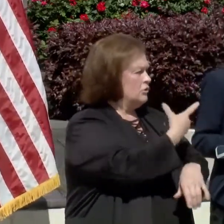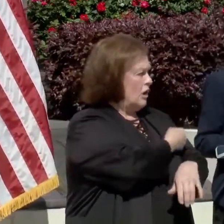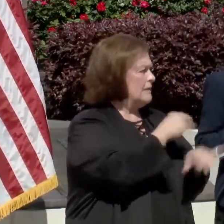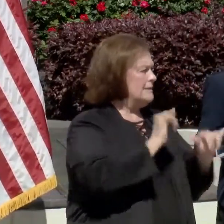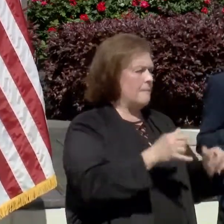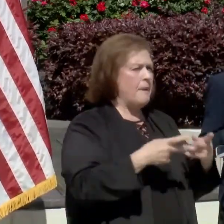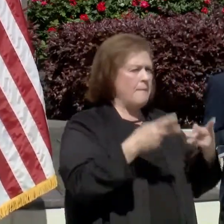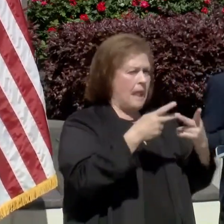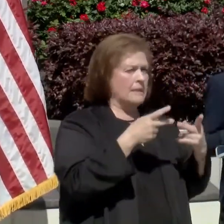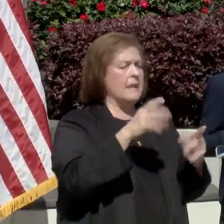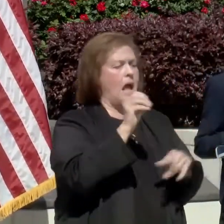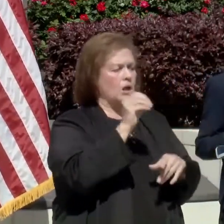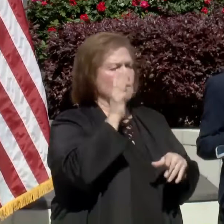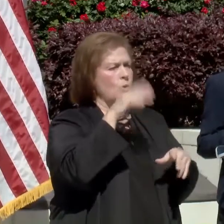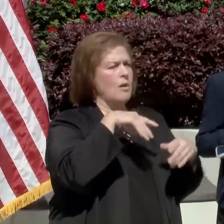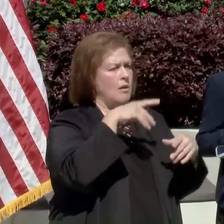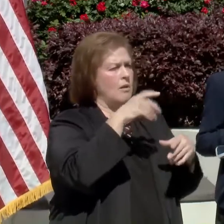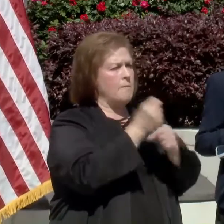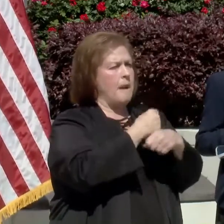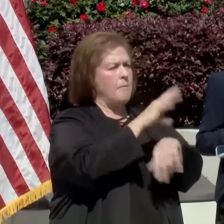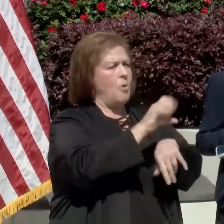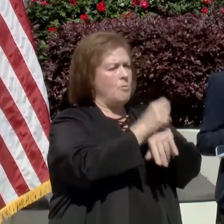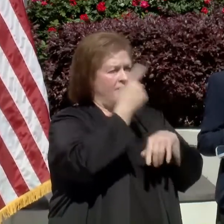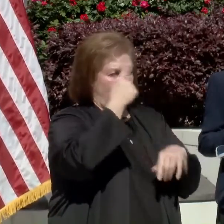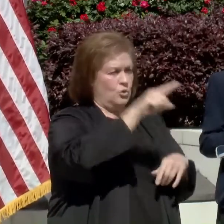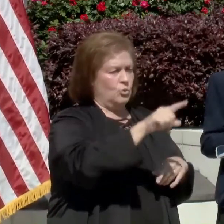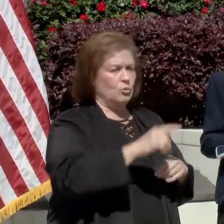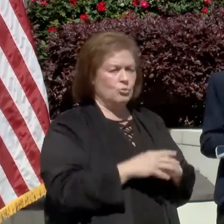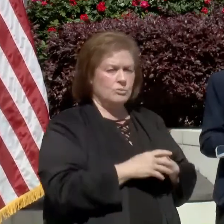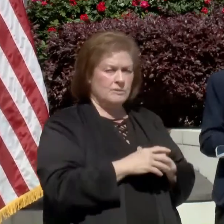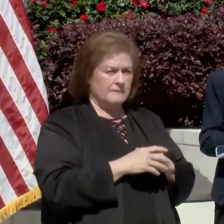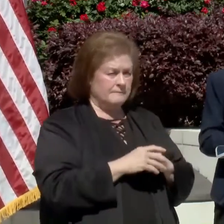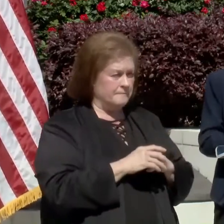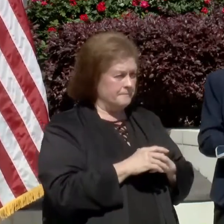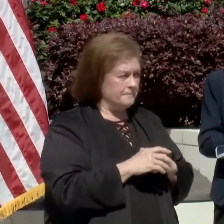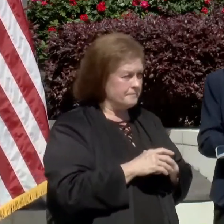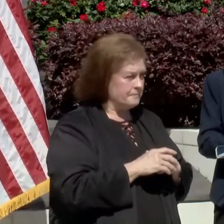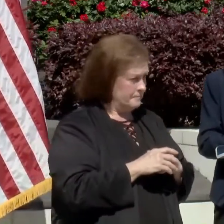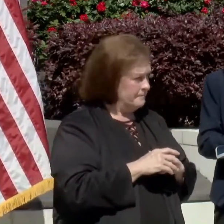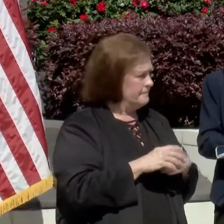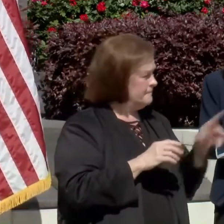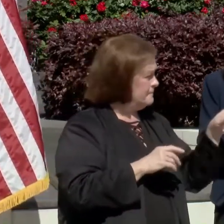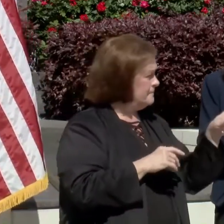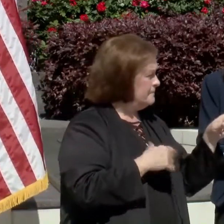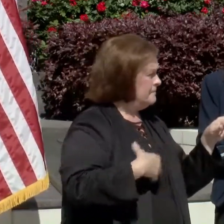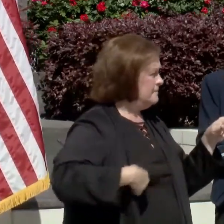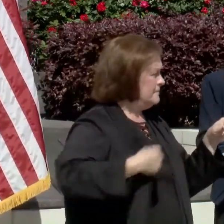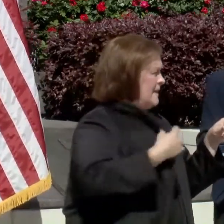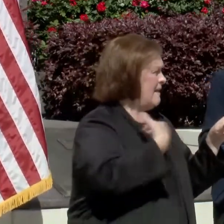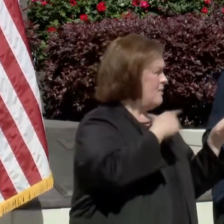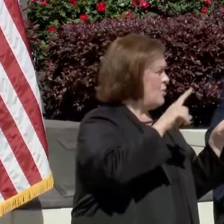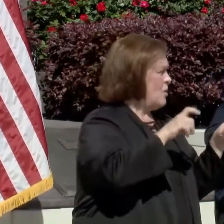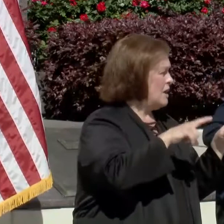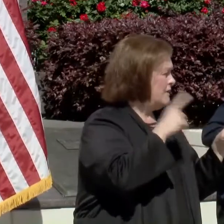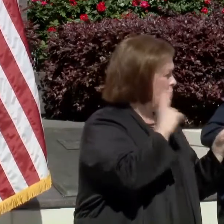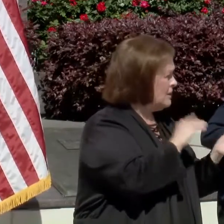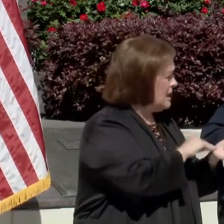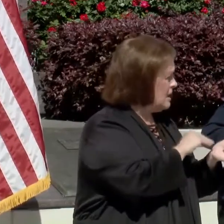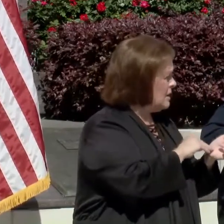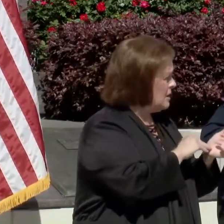And Oshner gives you the appointment. So they'll get that through the portal. Yes. Okay. I have a question. Yes.